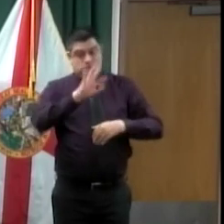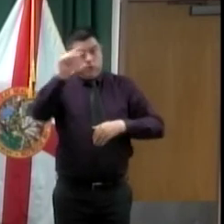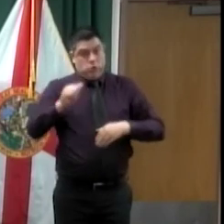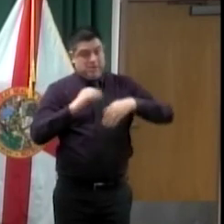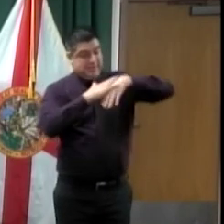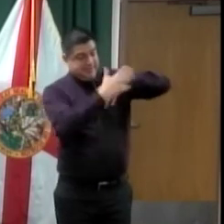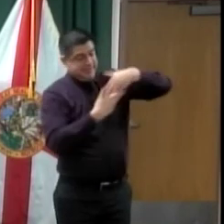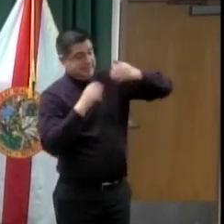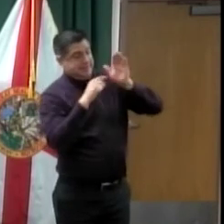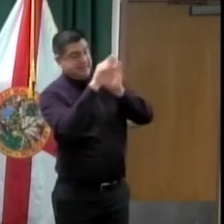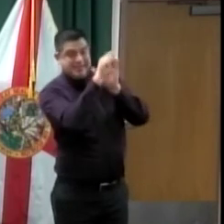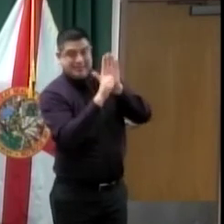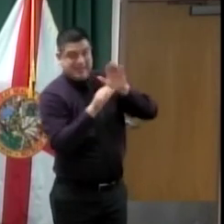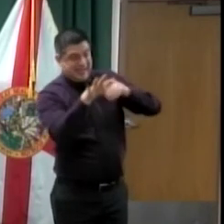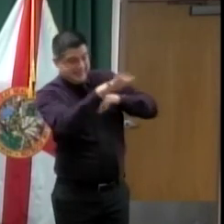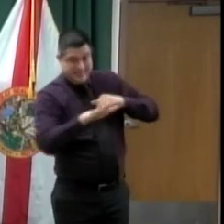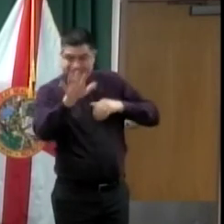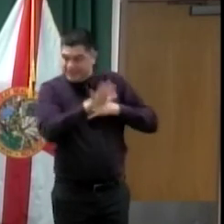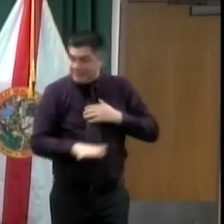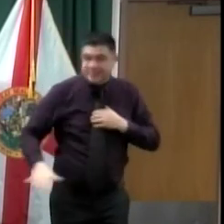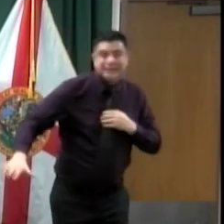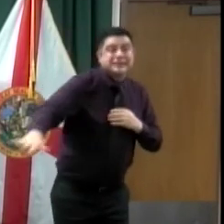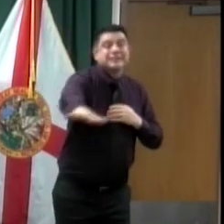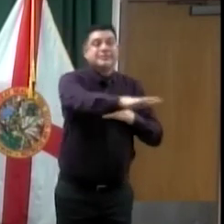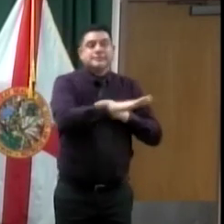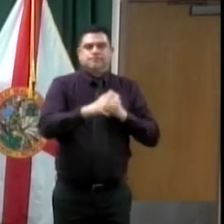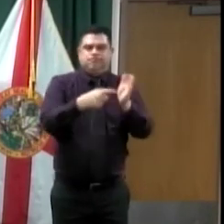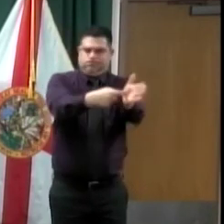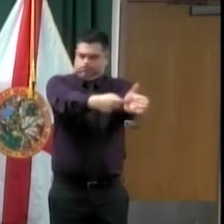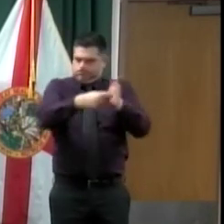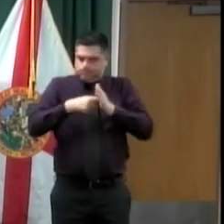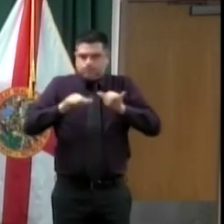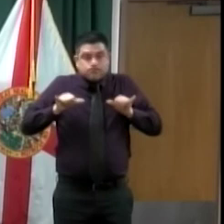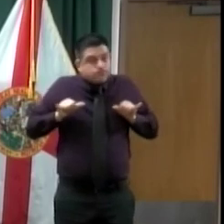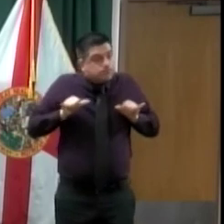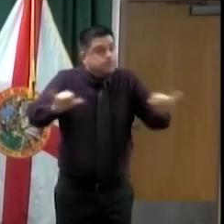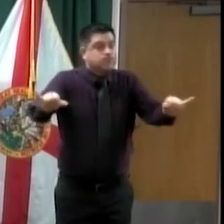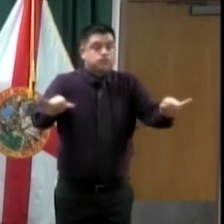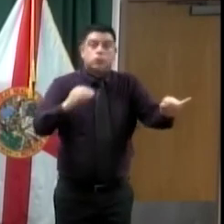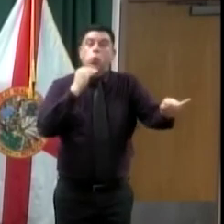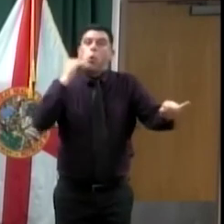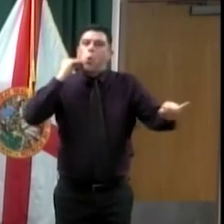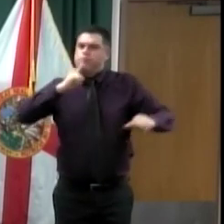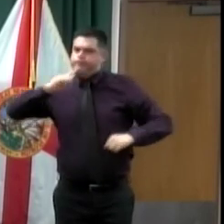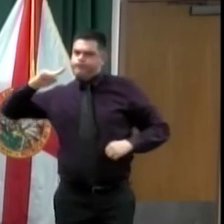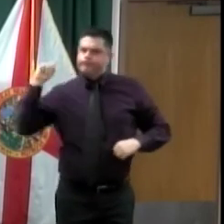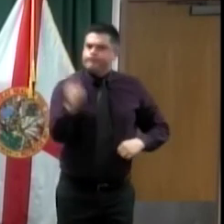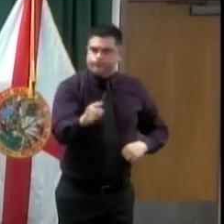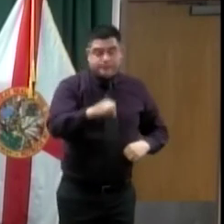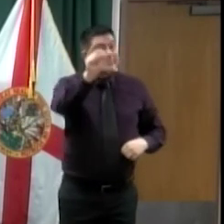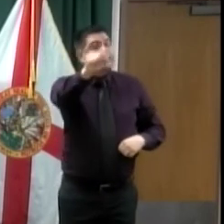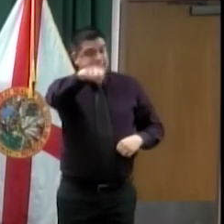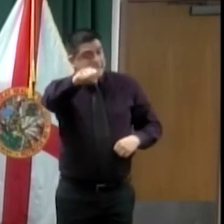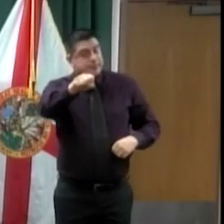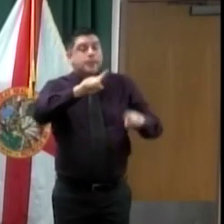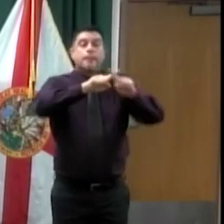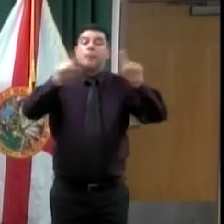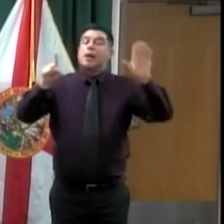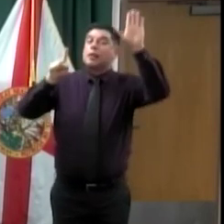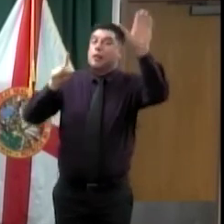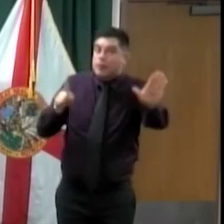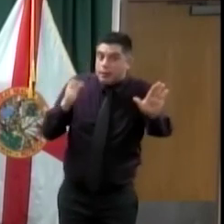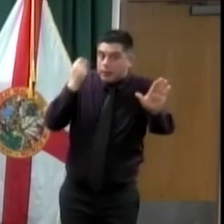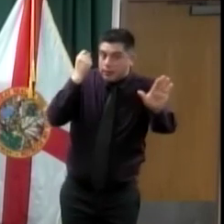different things. But again, I think, and I'm very proud here in Seminole County, we are ahead of that. We're actually